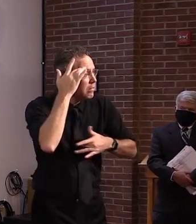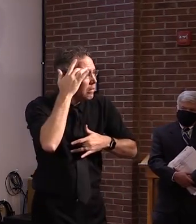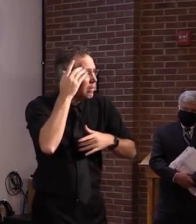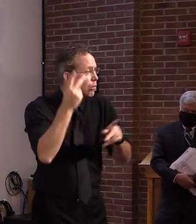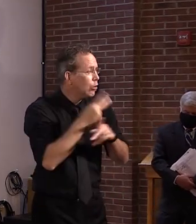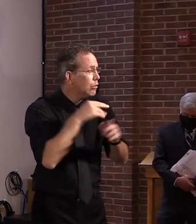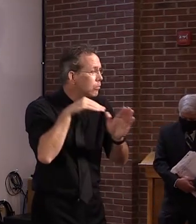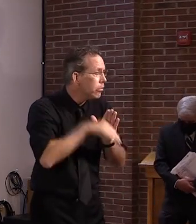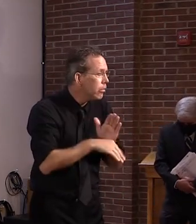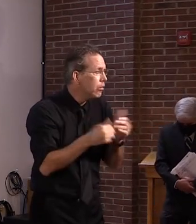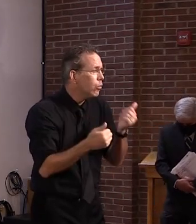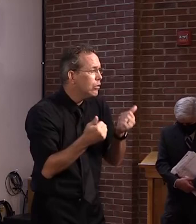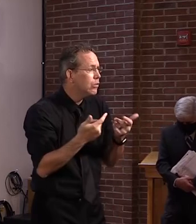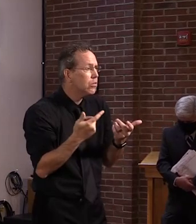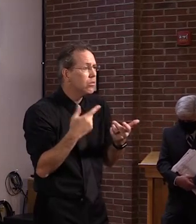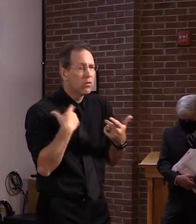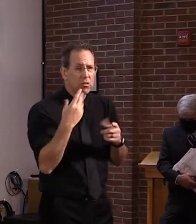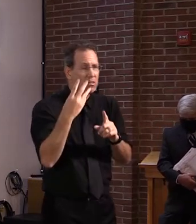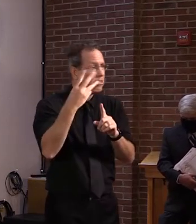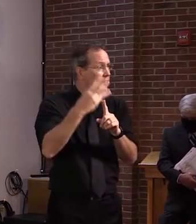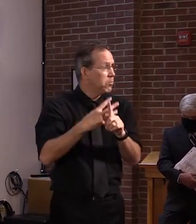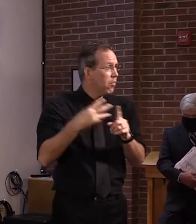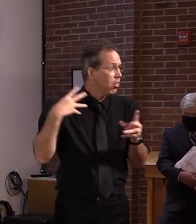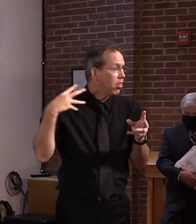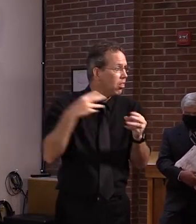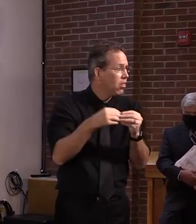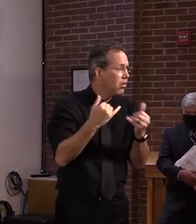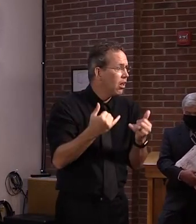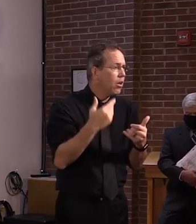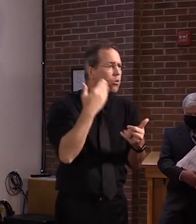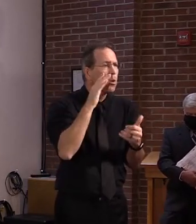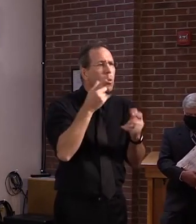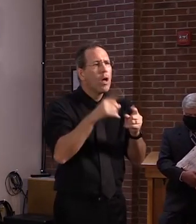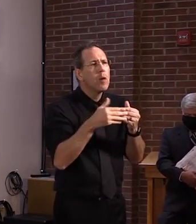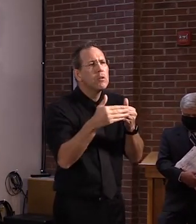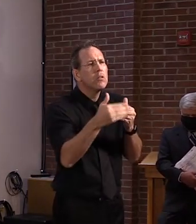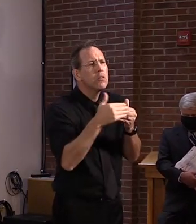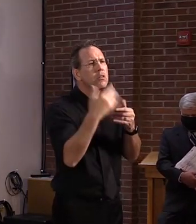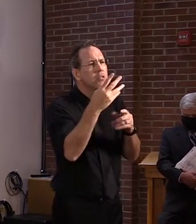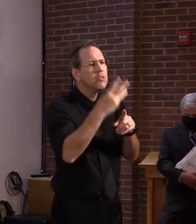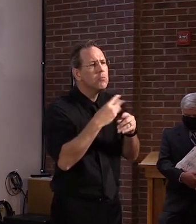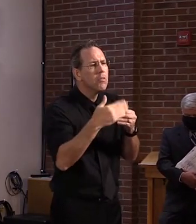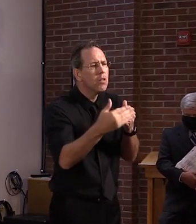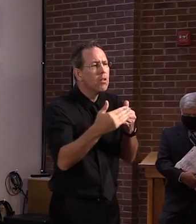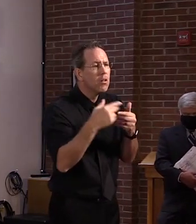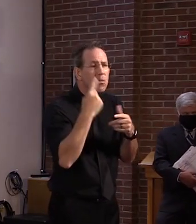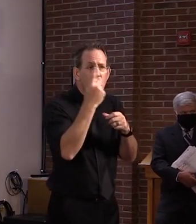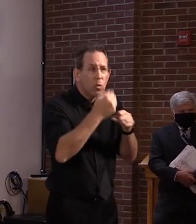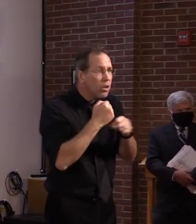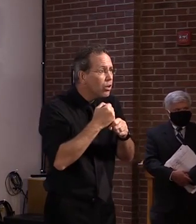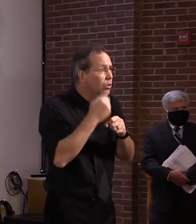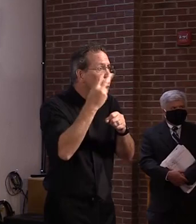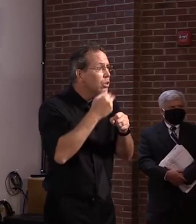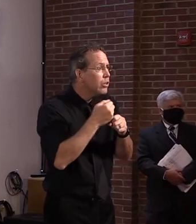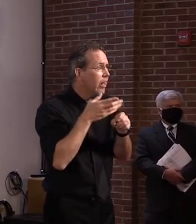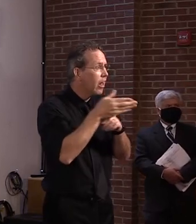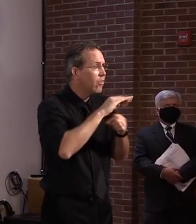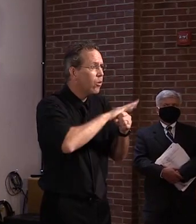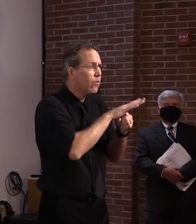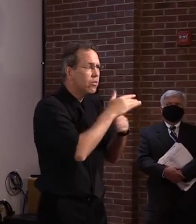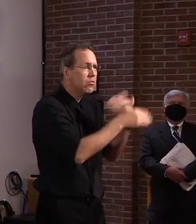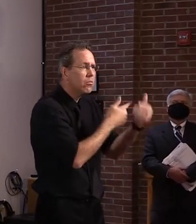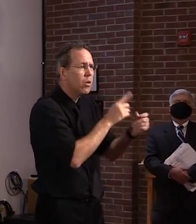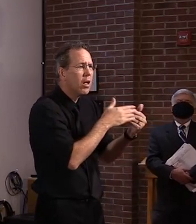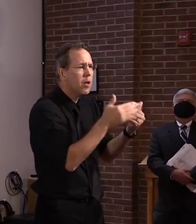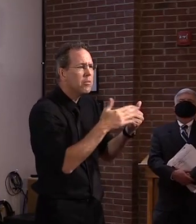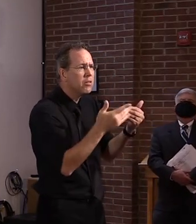prevent, uh, by immunizing people? Um, et cetera. Um, and we already know how contagious